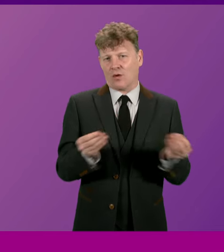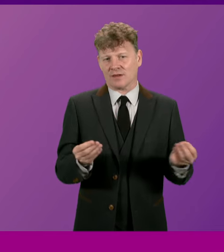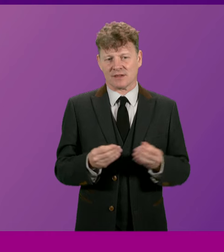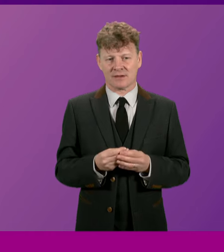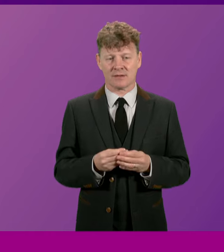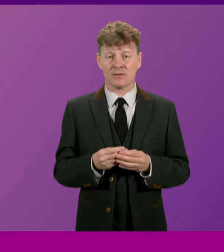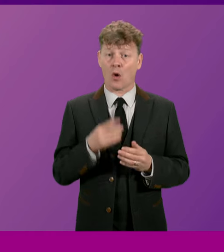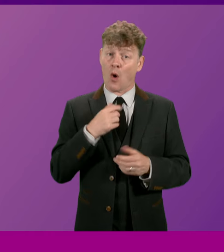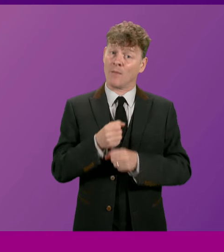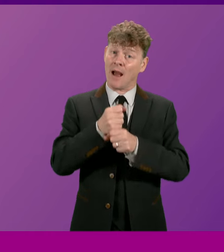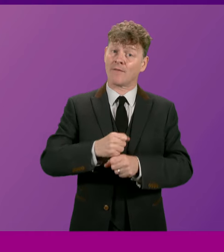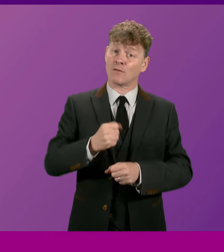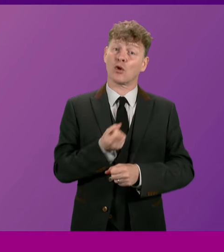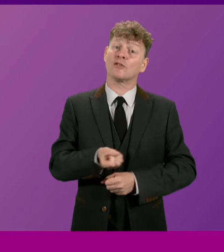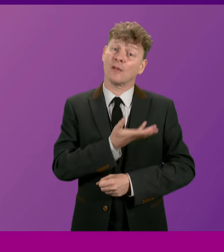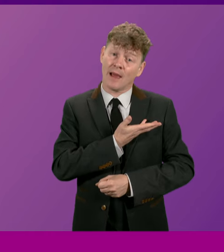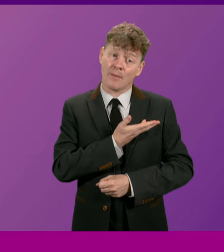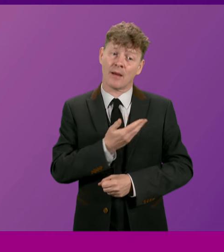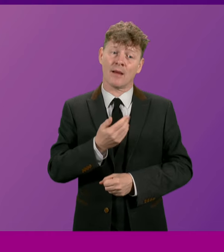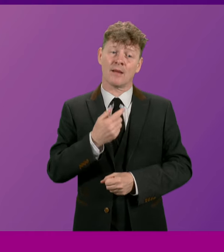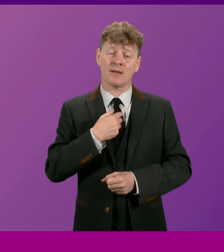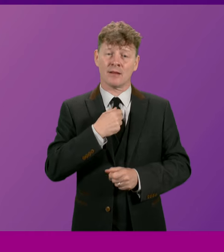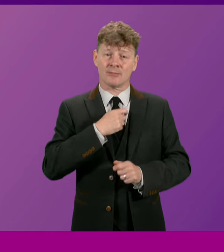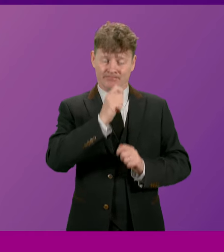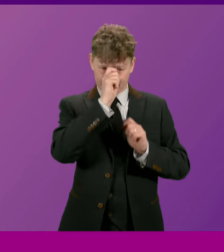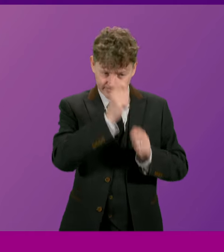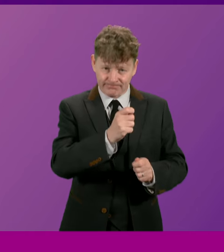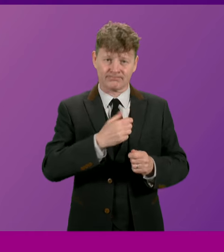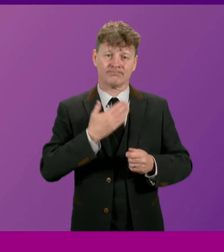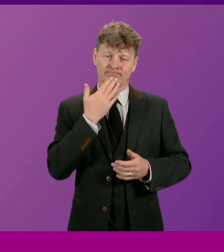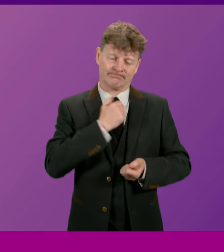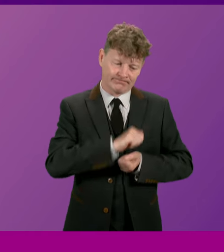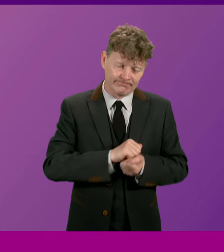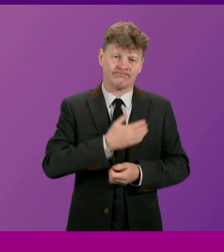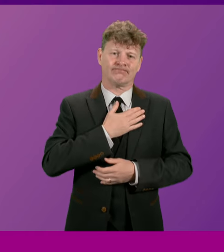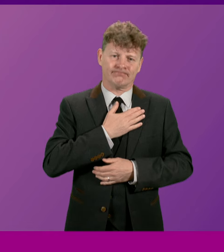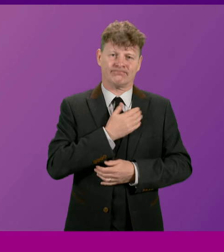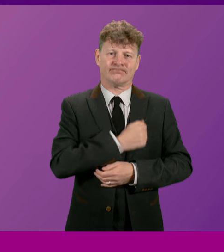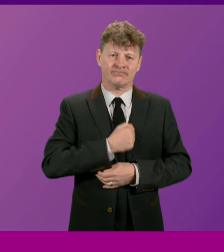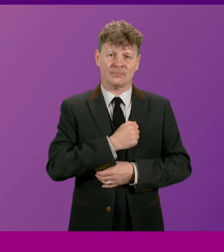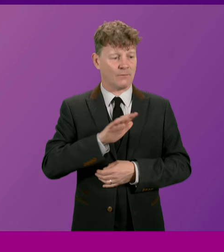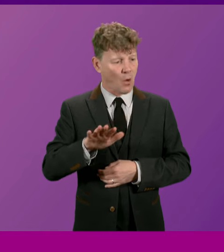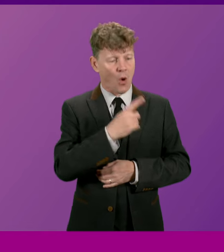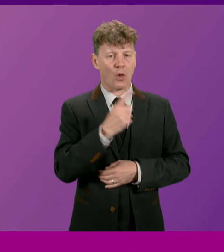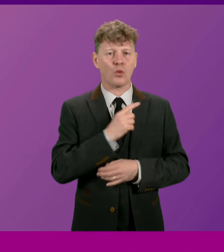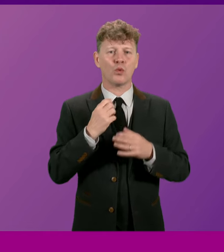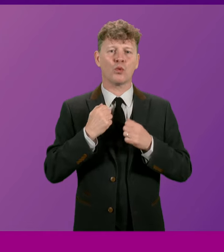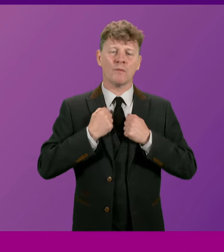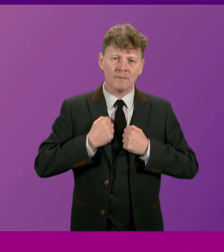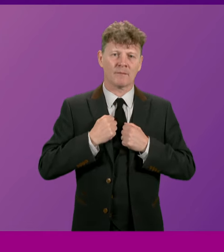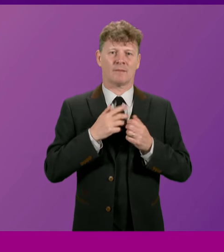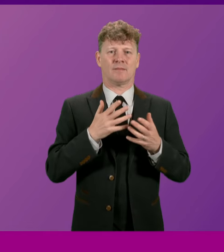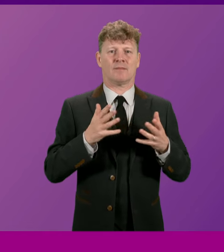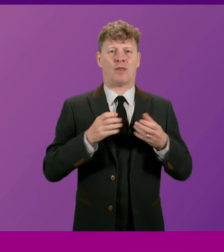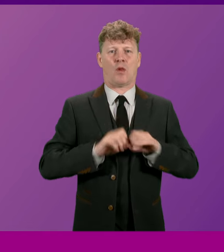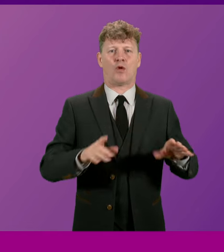On behalf of Scottish Labour, I send my sincere condolences to all who mourn the loss of Alex Salmond in